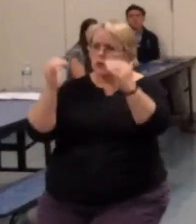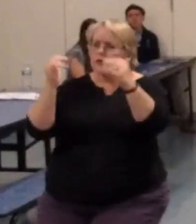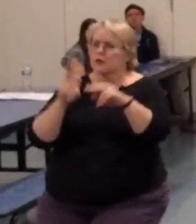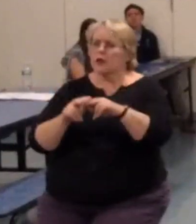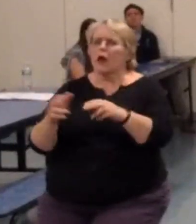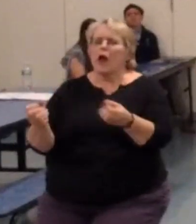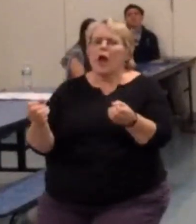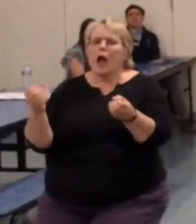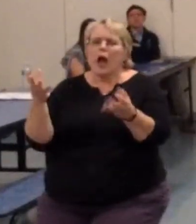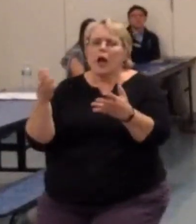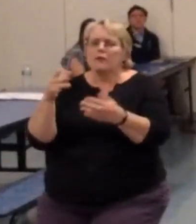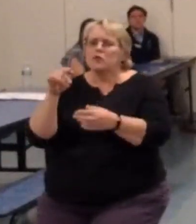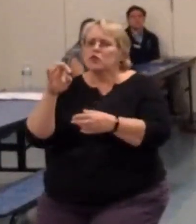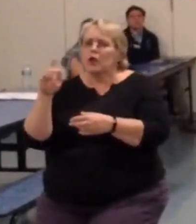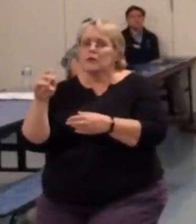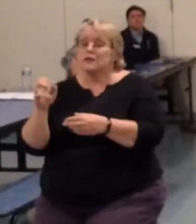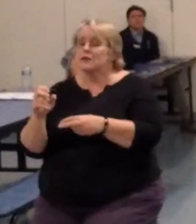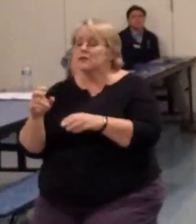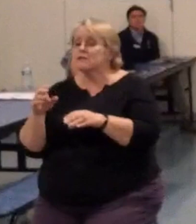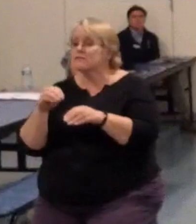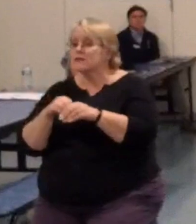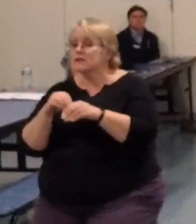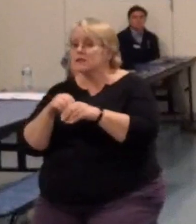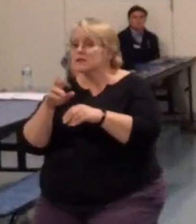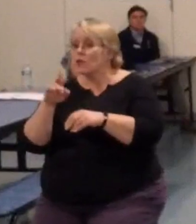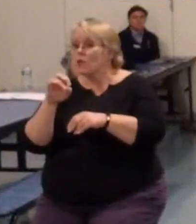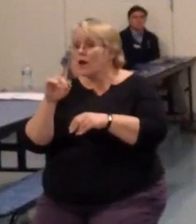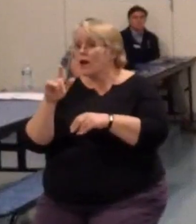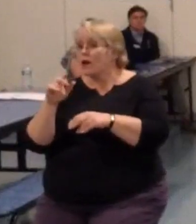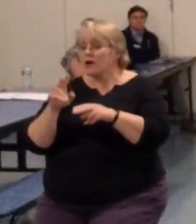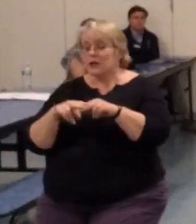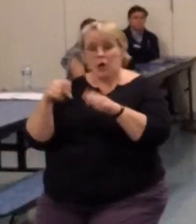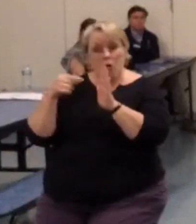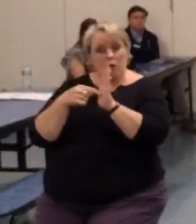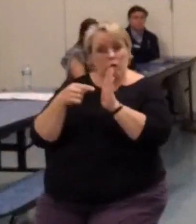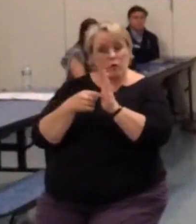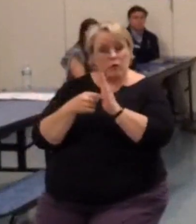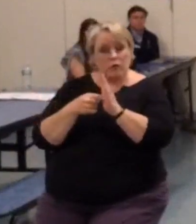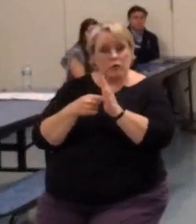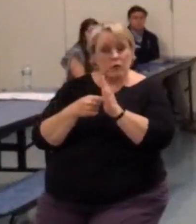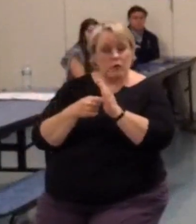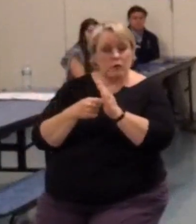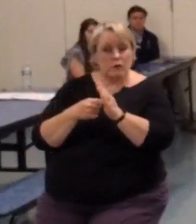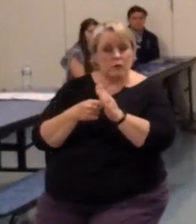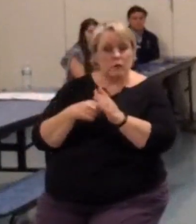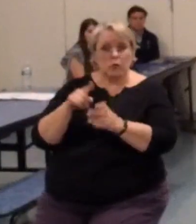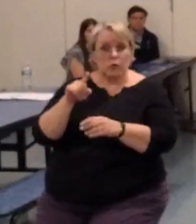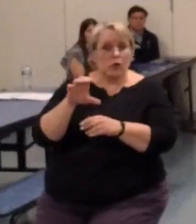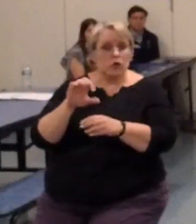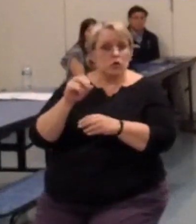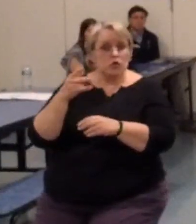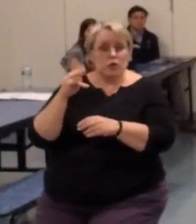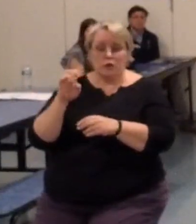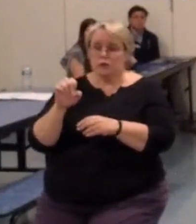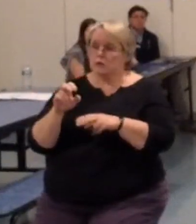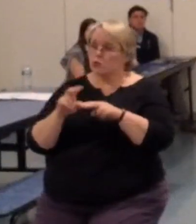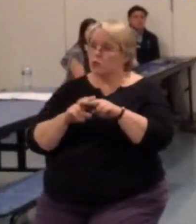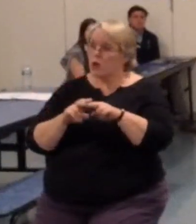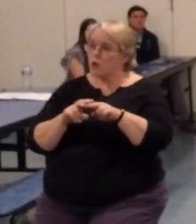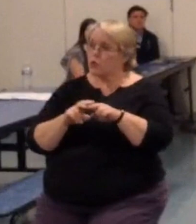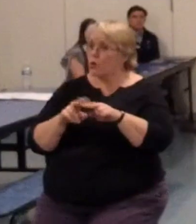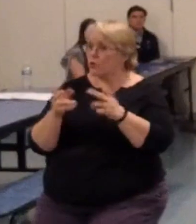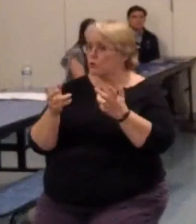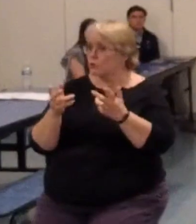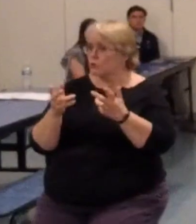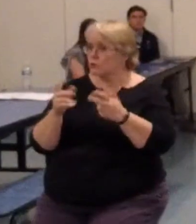How much is stocks in the railroad company? Can anybody in this room really afford a hundred shares of stock in the railroad